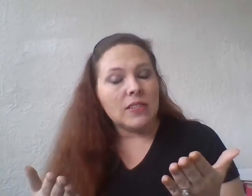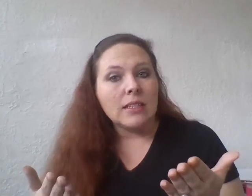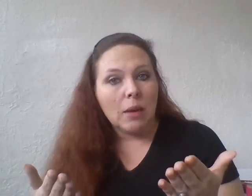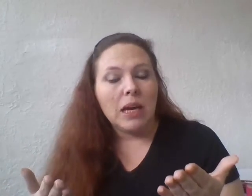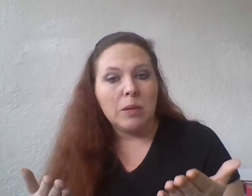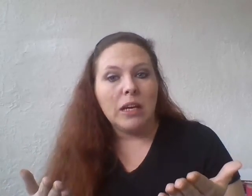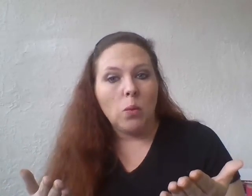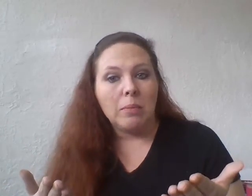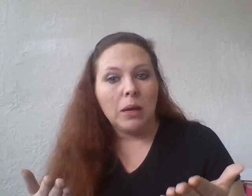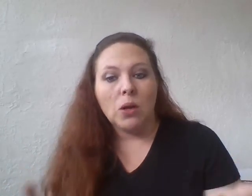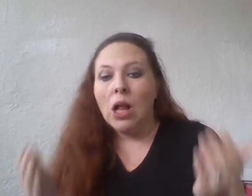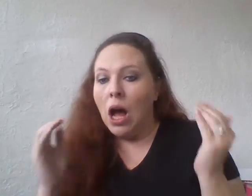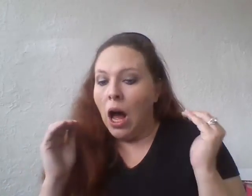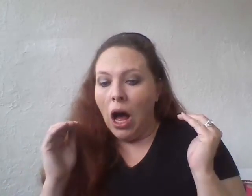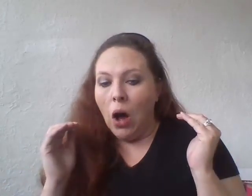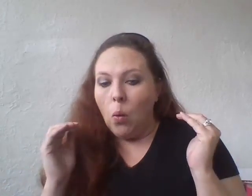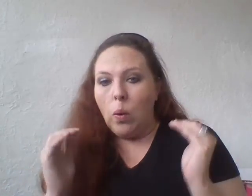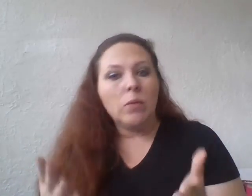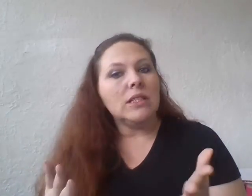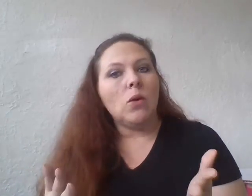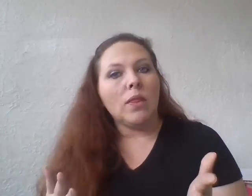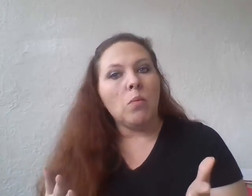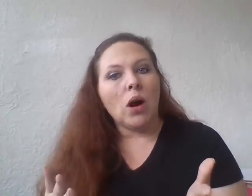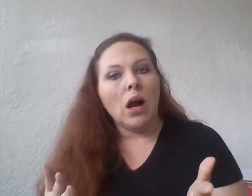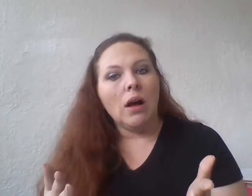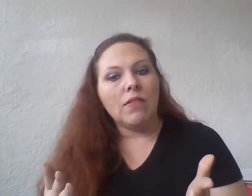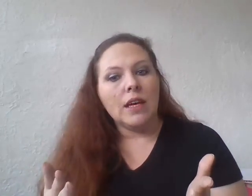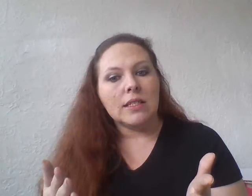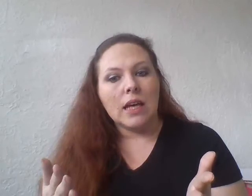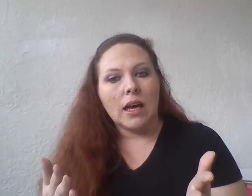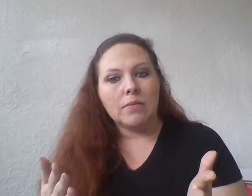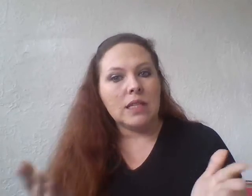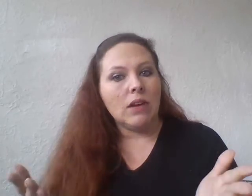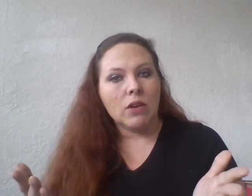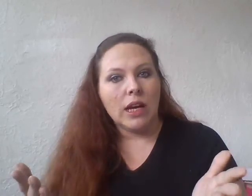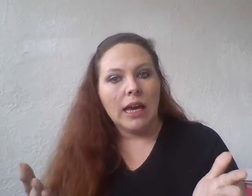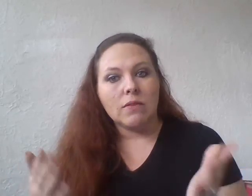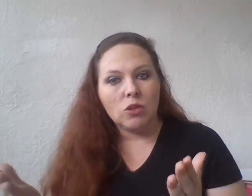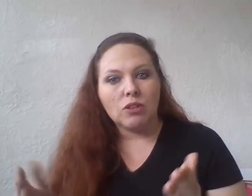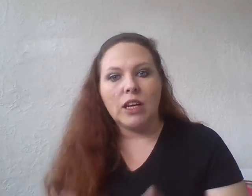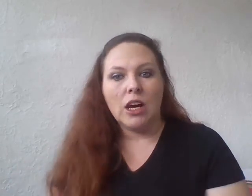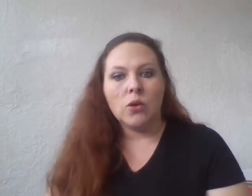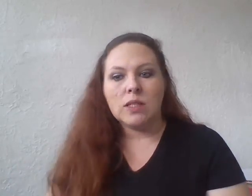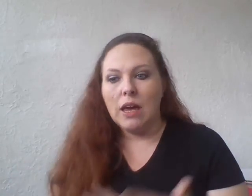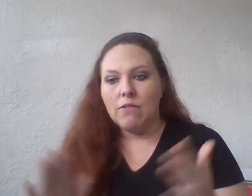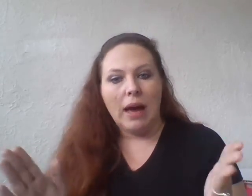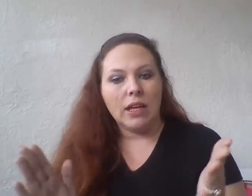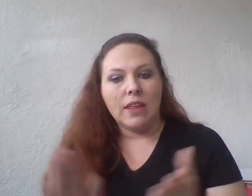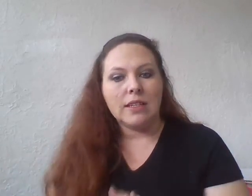things can be explained away, people. We will deal with more of this Stephen Avery case in future videos. If you have anything to